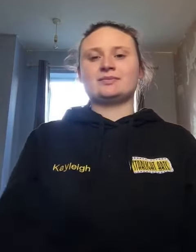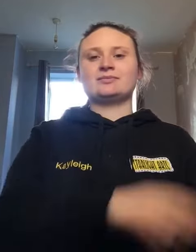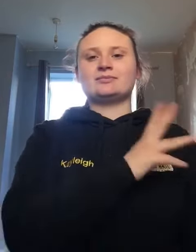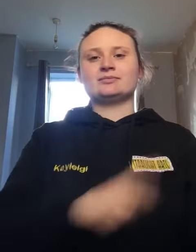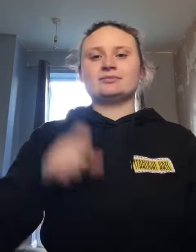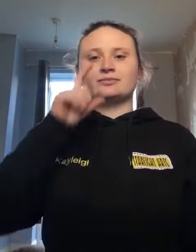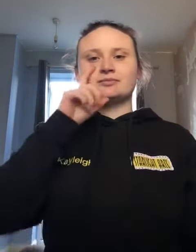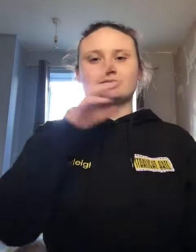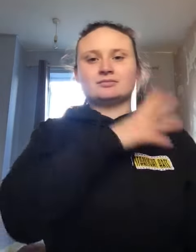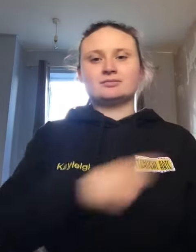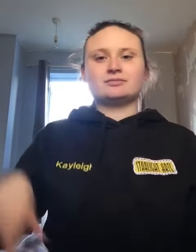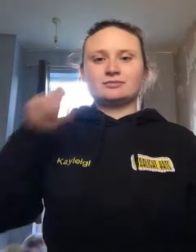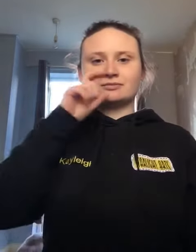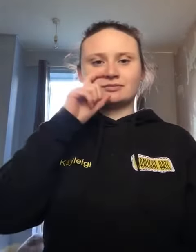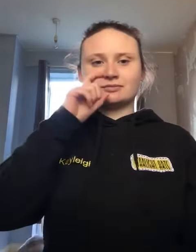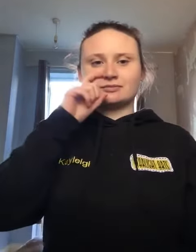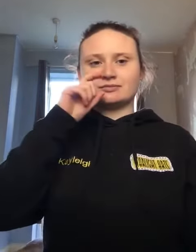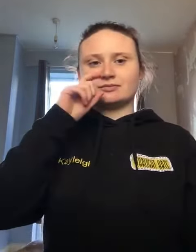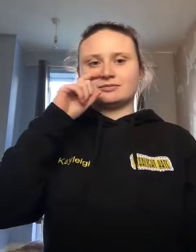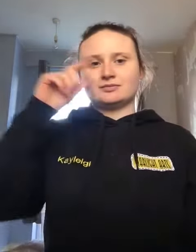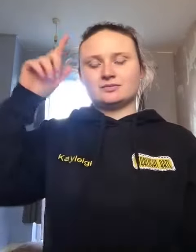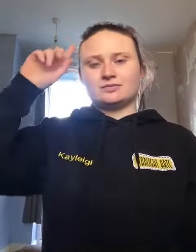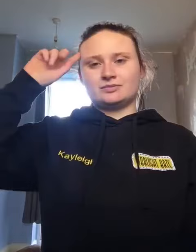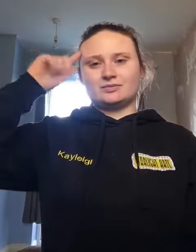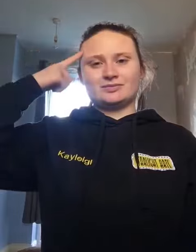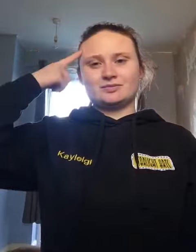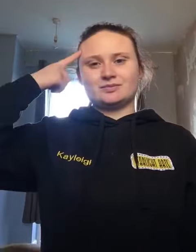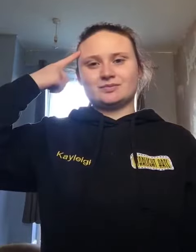I don't care, I don't care, I they call us crazy.